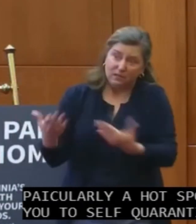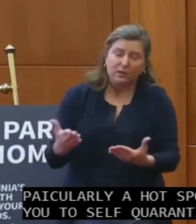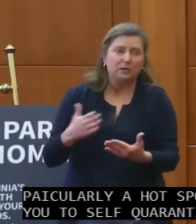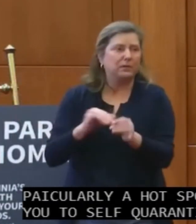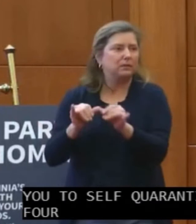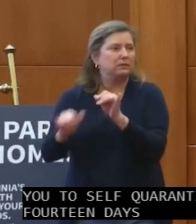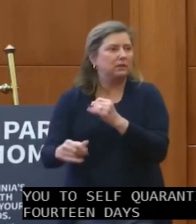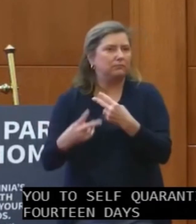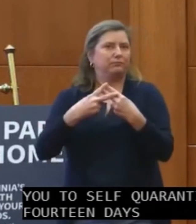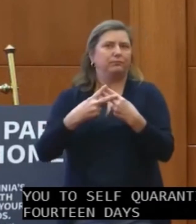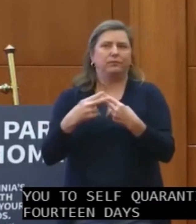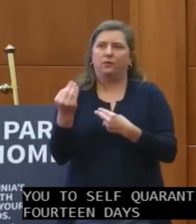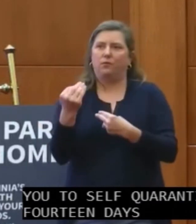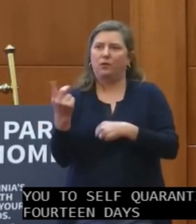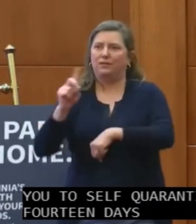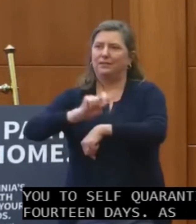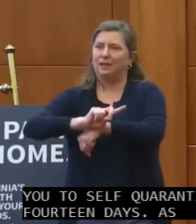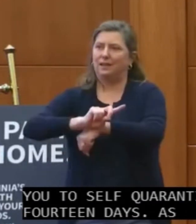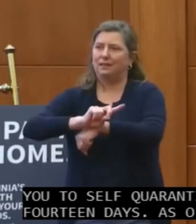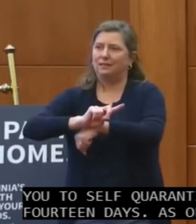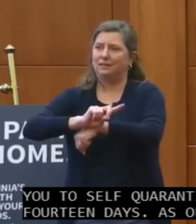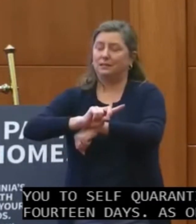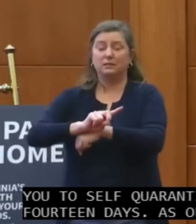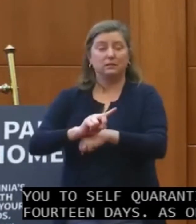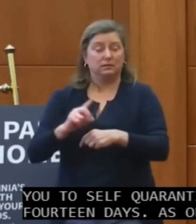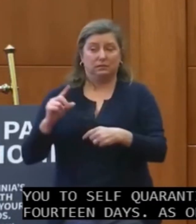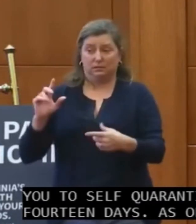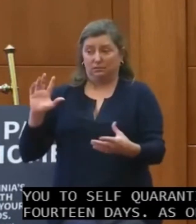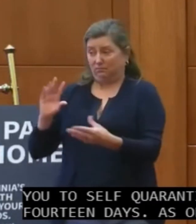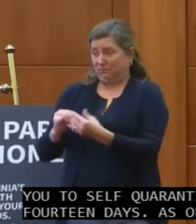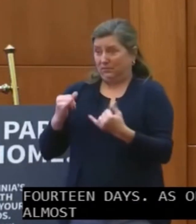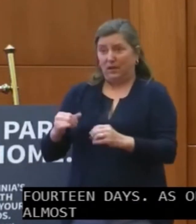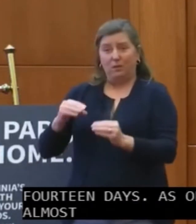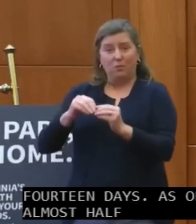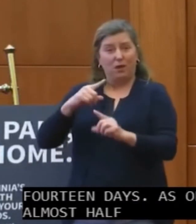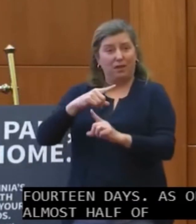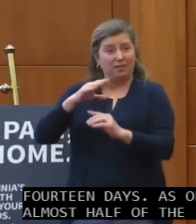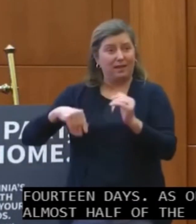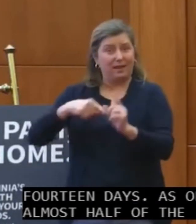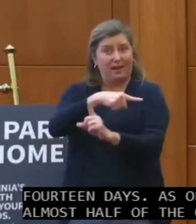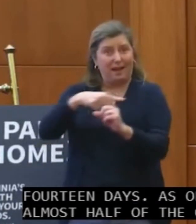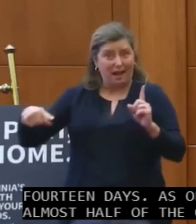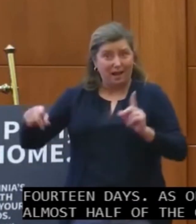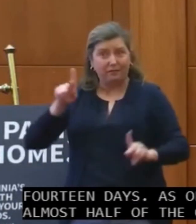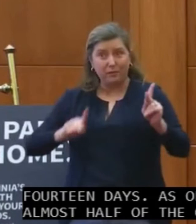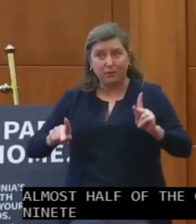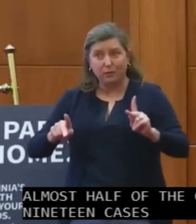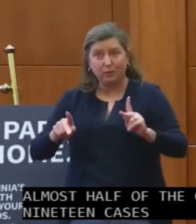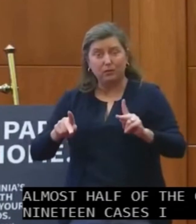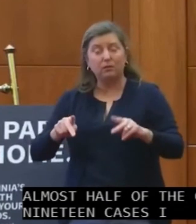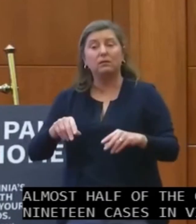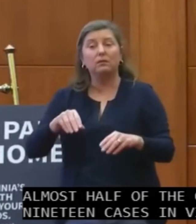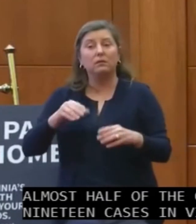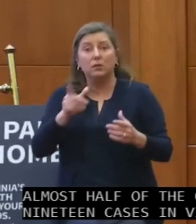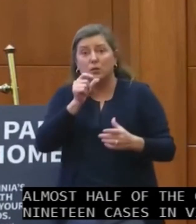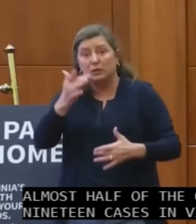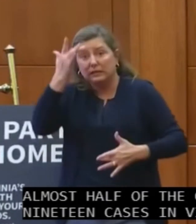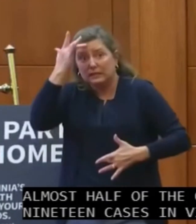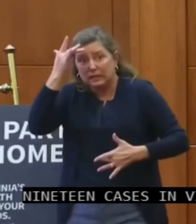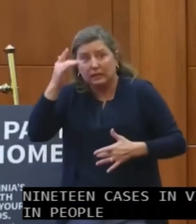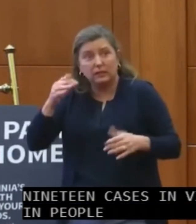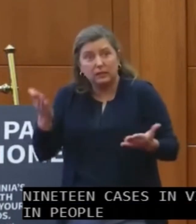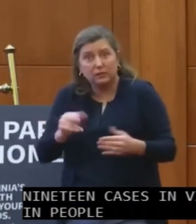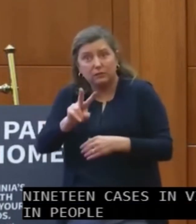today, almost half of the COVID-19 cases in Virginia are in people under age 50.